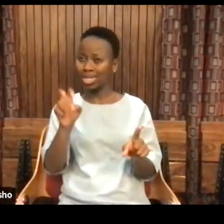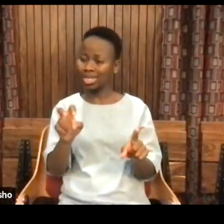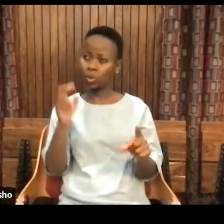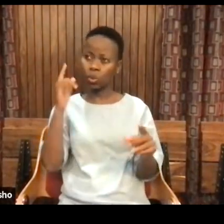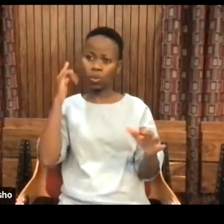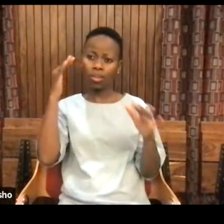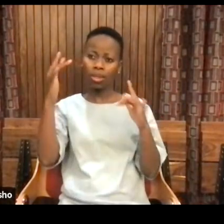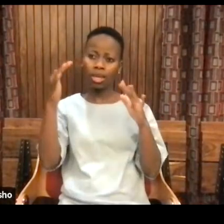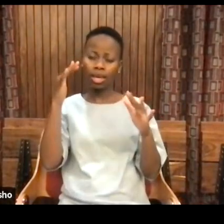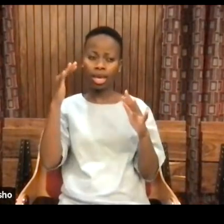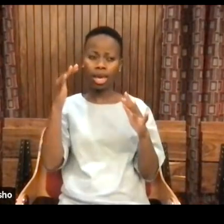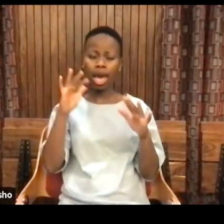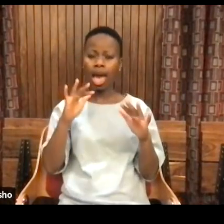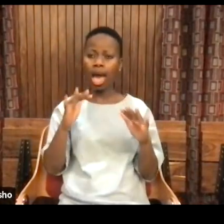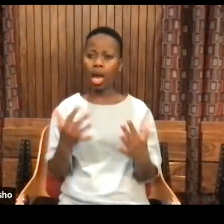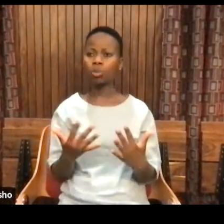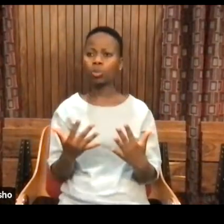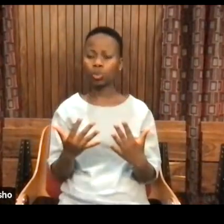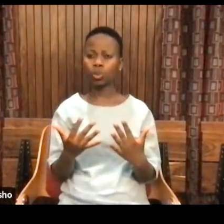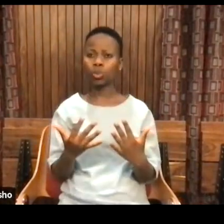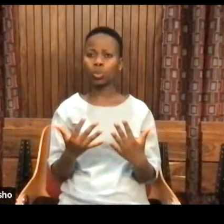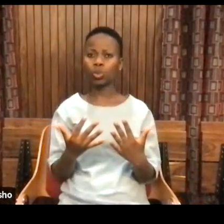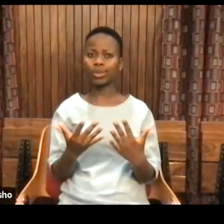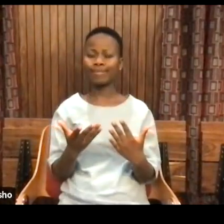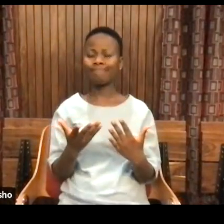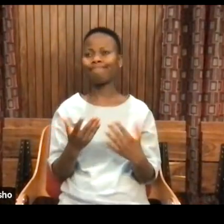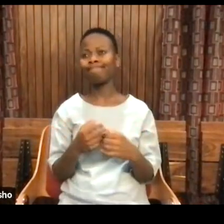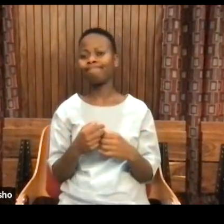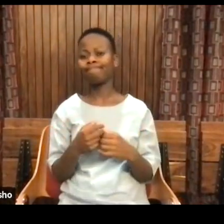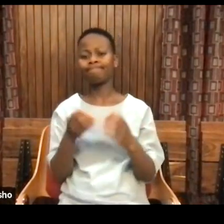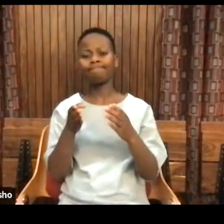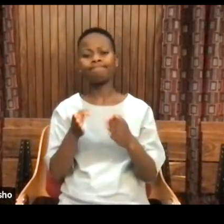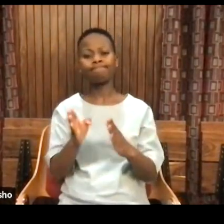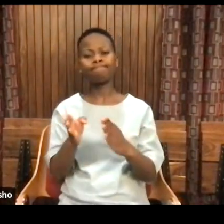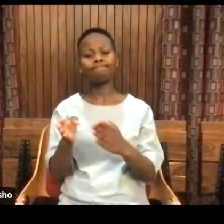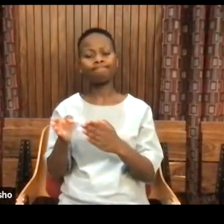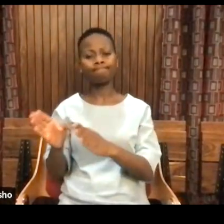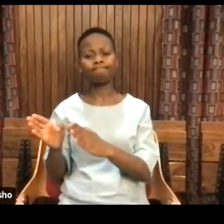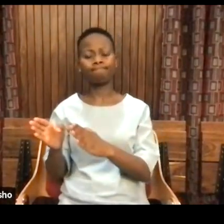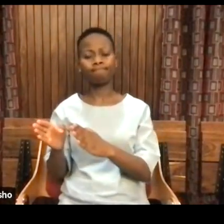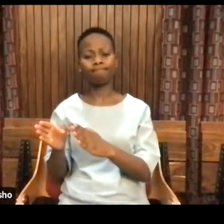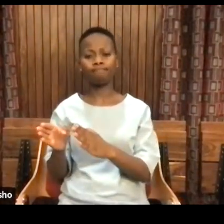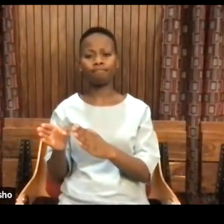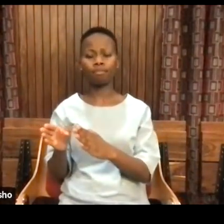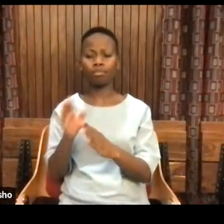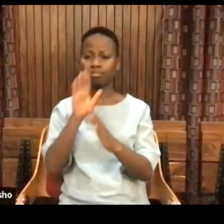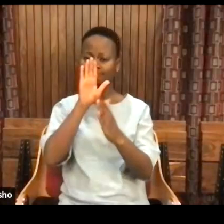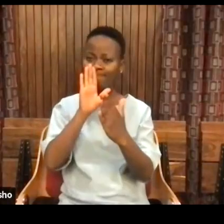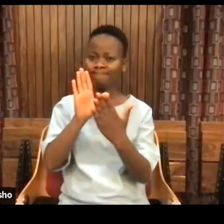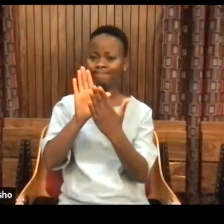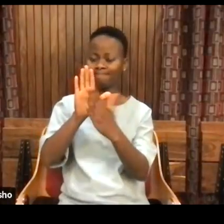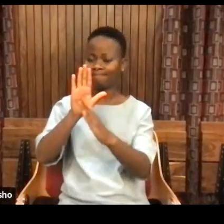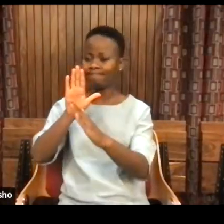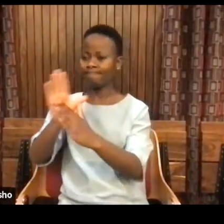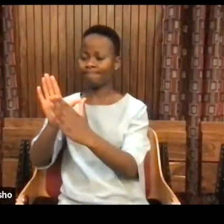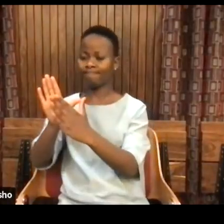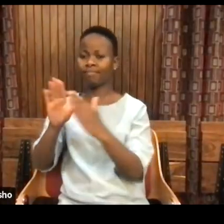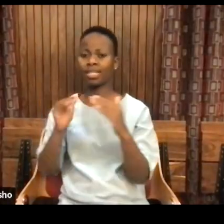about a model that can address not only the infelicities, the injustice,